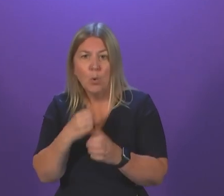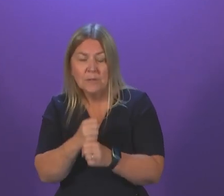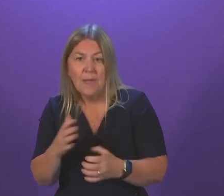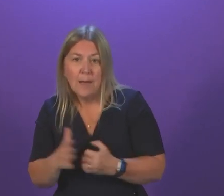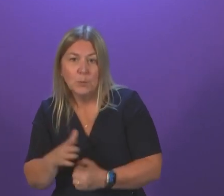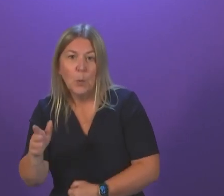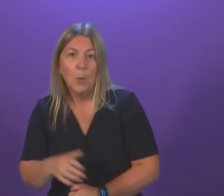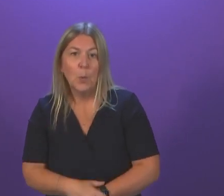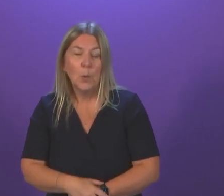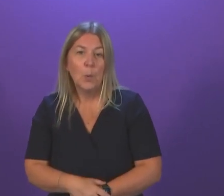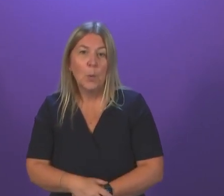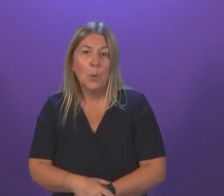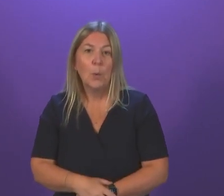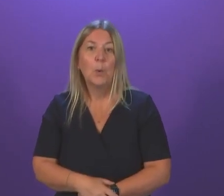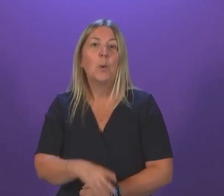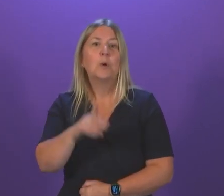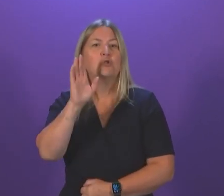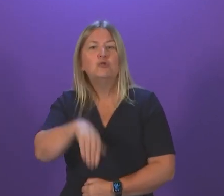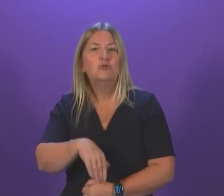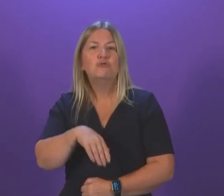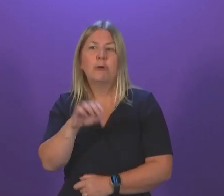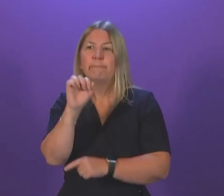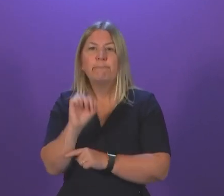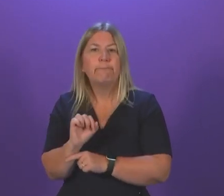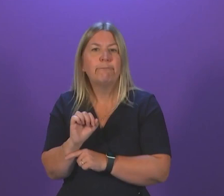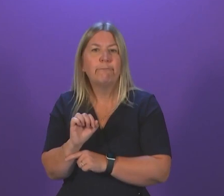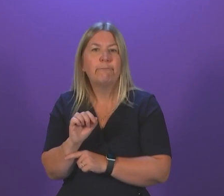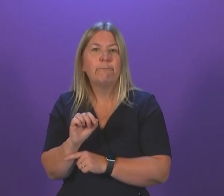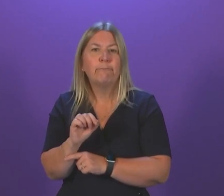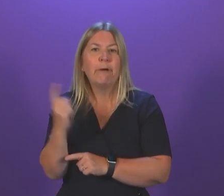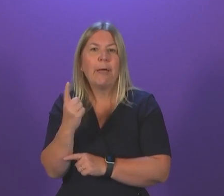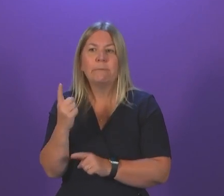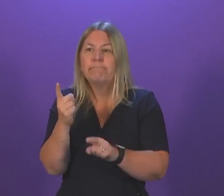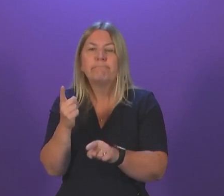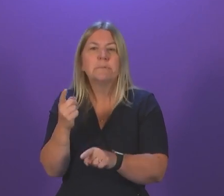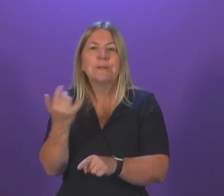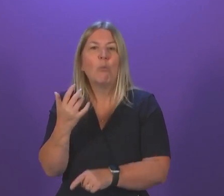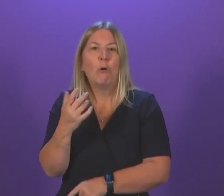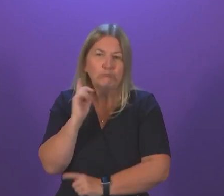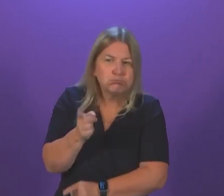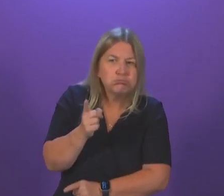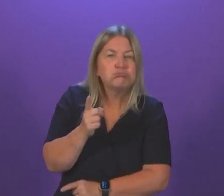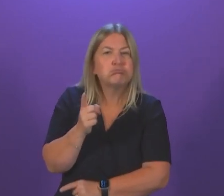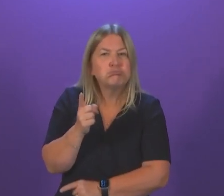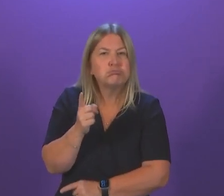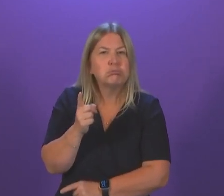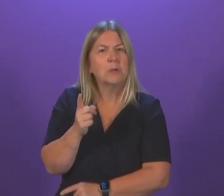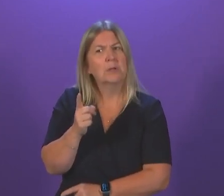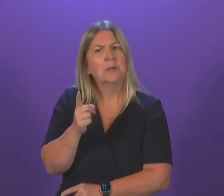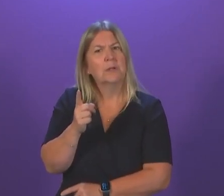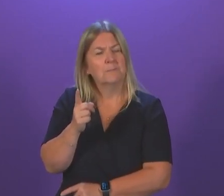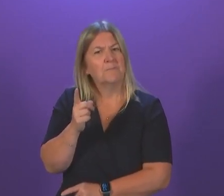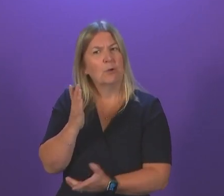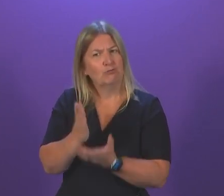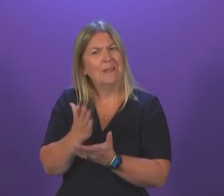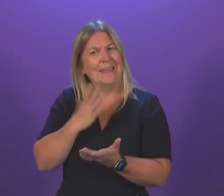corner in case someone in Europe gives him a row, he should take the decision and make it clear that if it's challenged in court, he will defend it. That is called